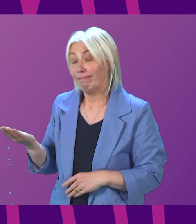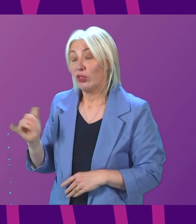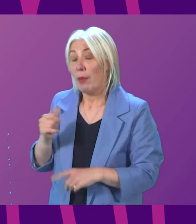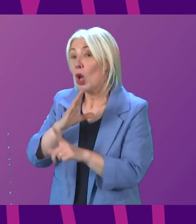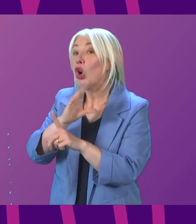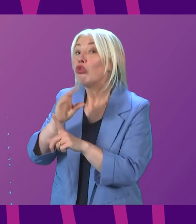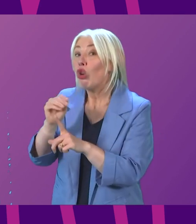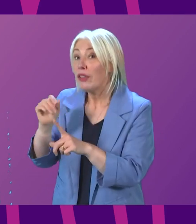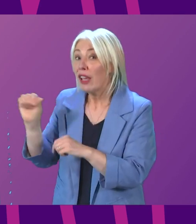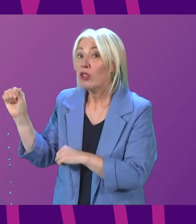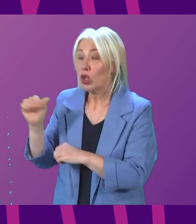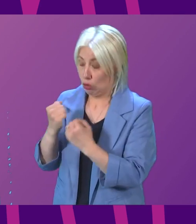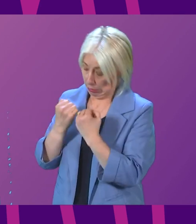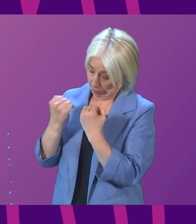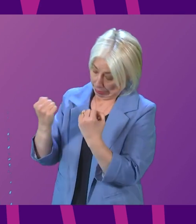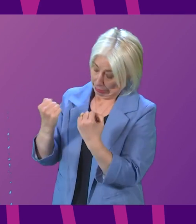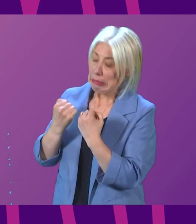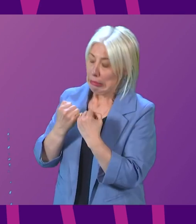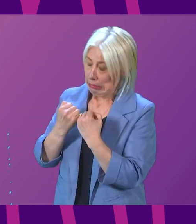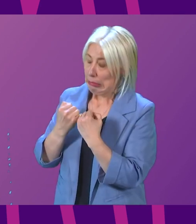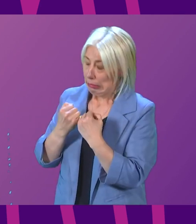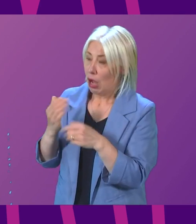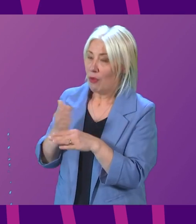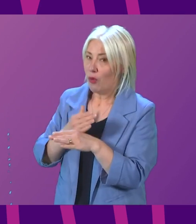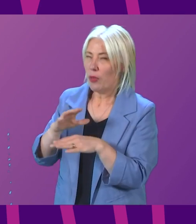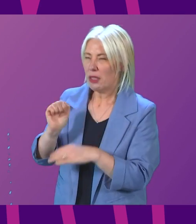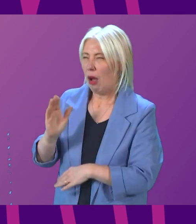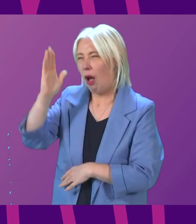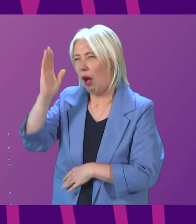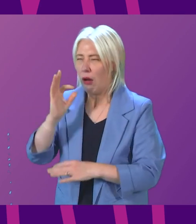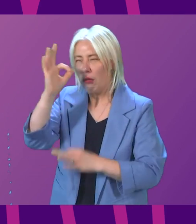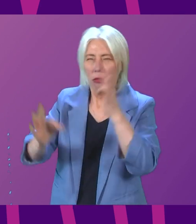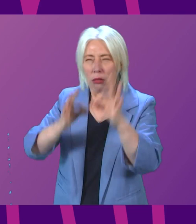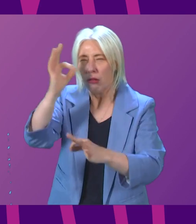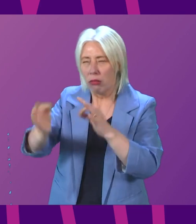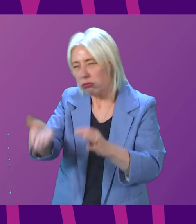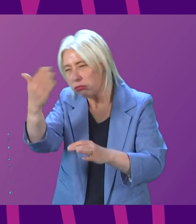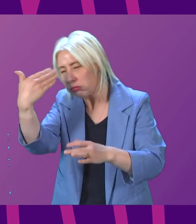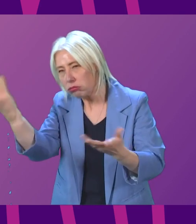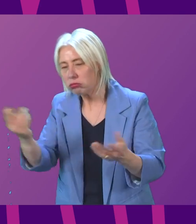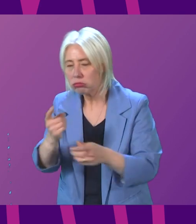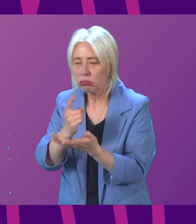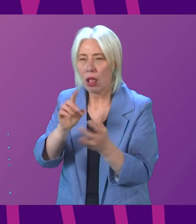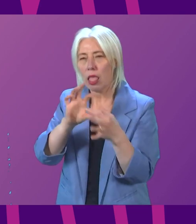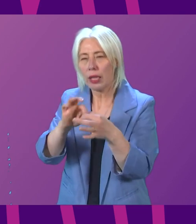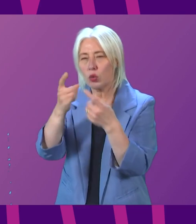Conservatives want to look to themselves before they start raising questions for others on university research.